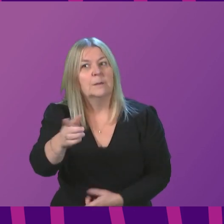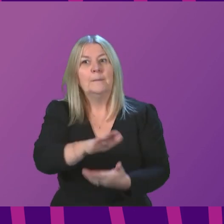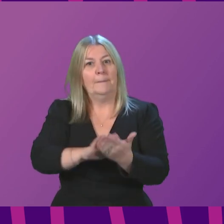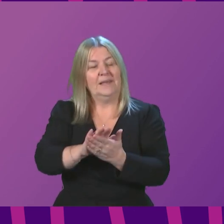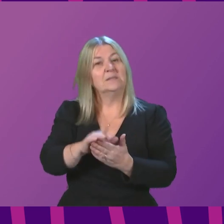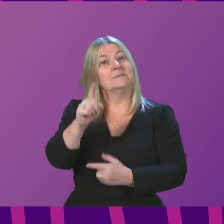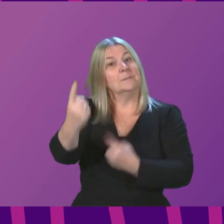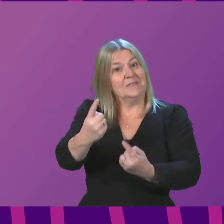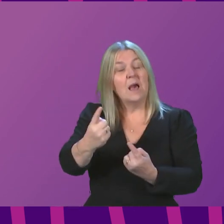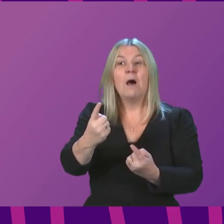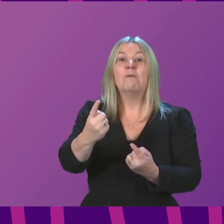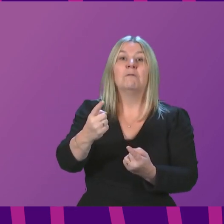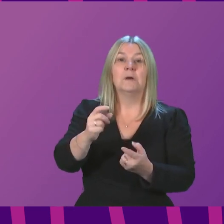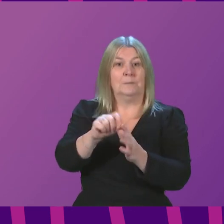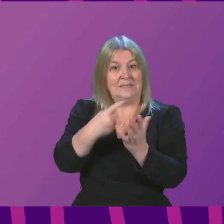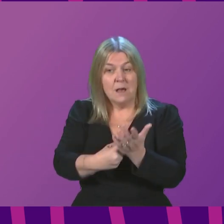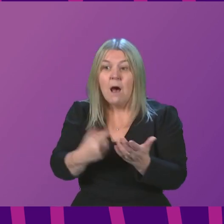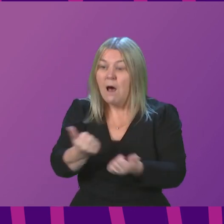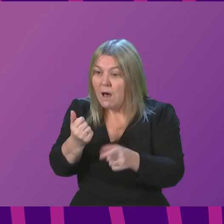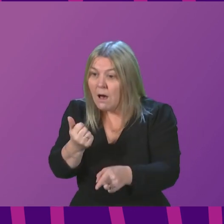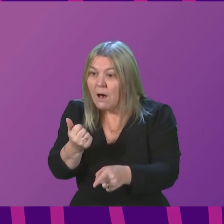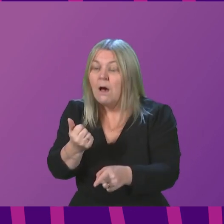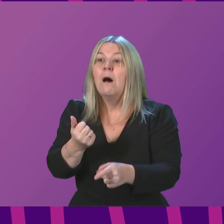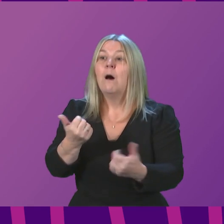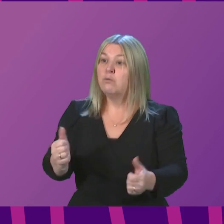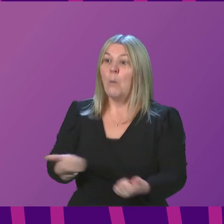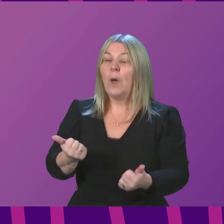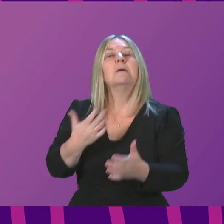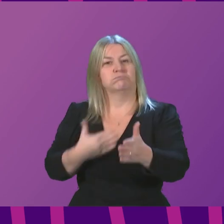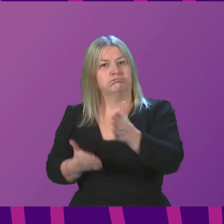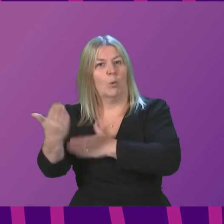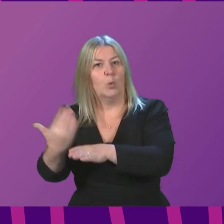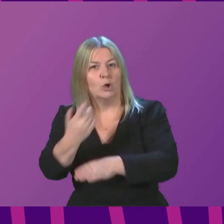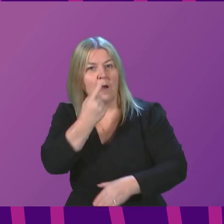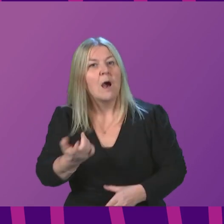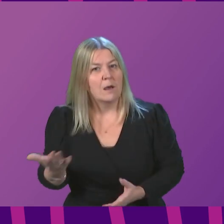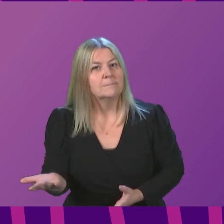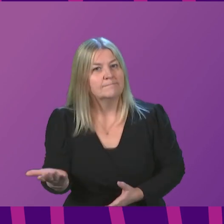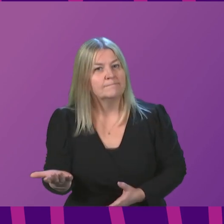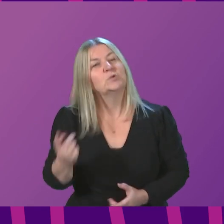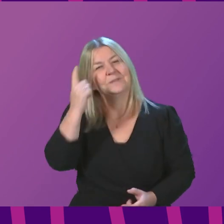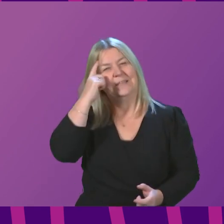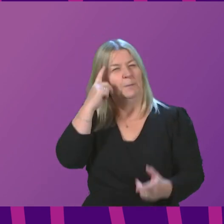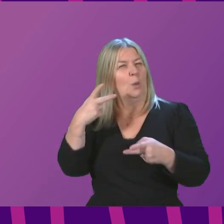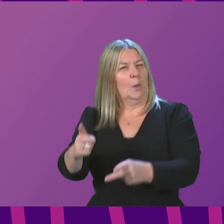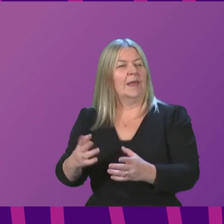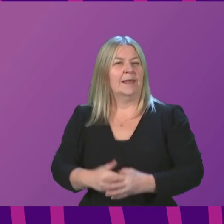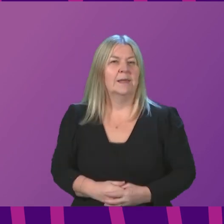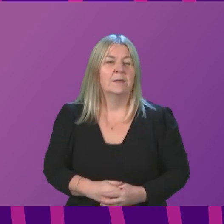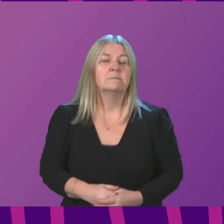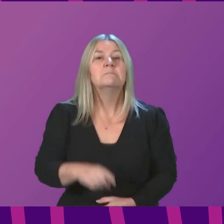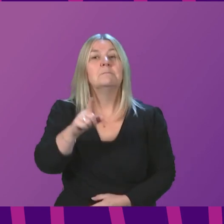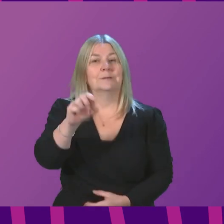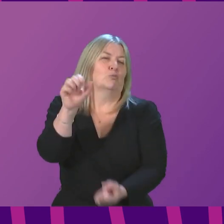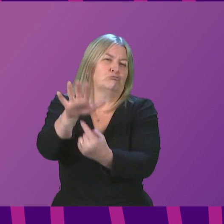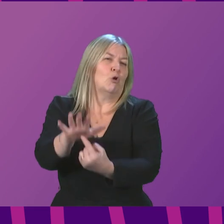for an exemption promptly. This is a sensible step to take at this stage. However, notwithstanding this priority